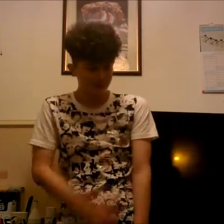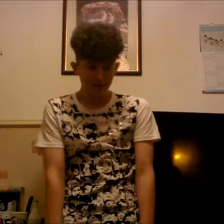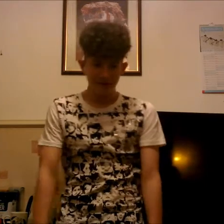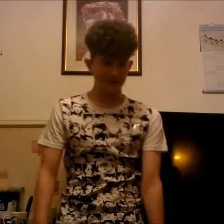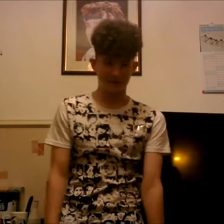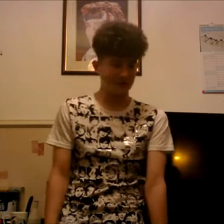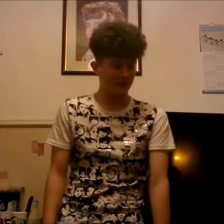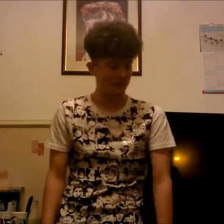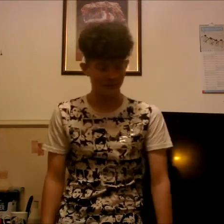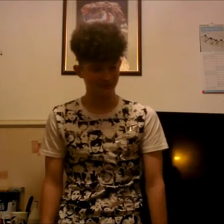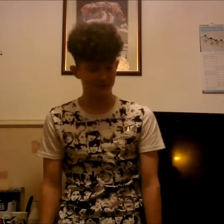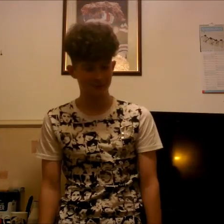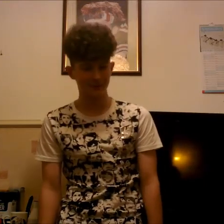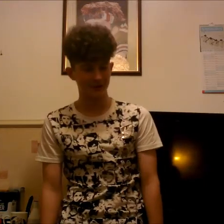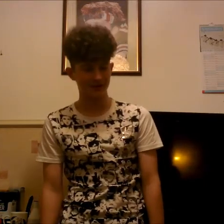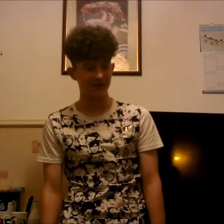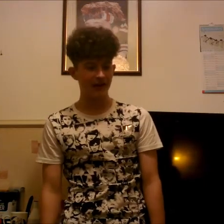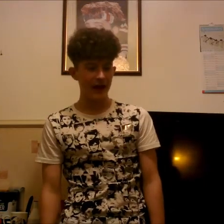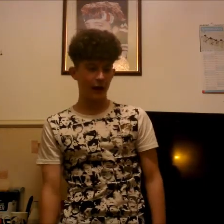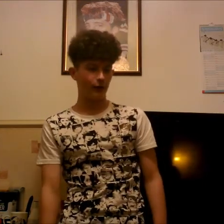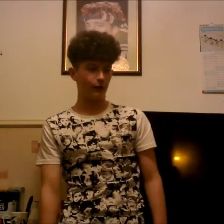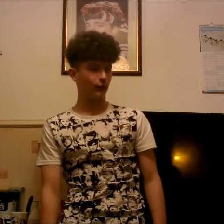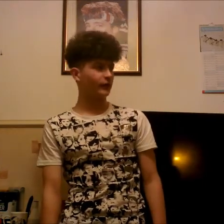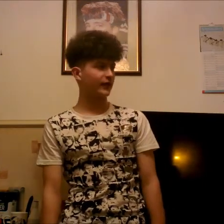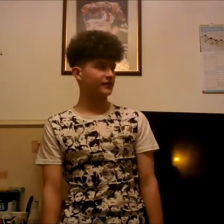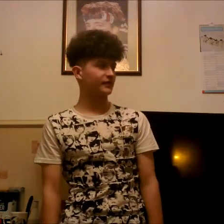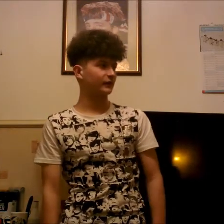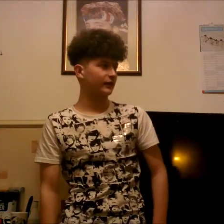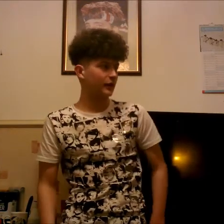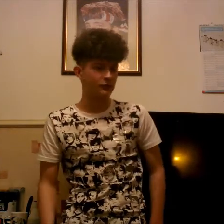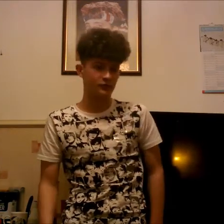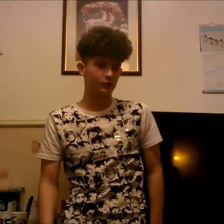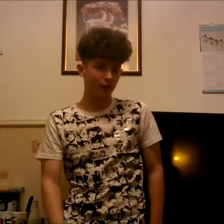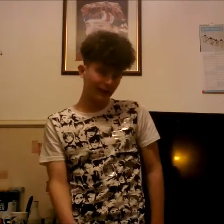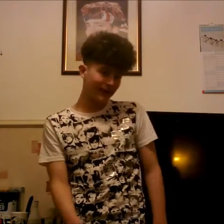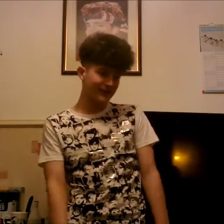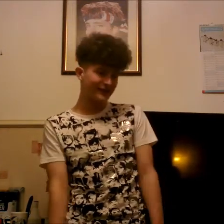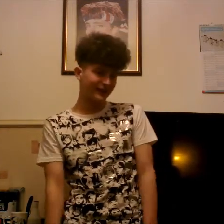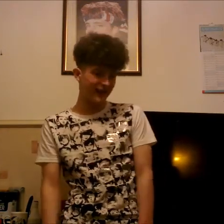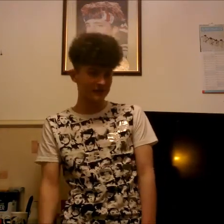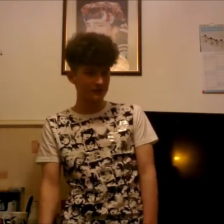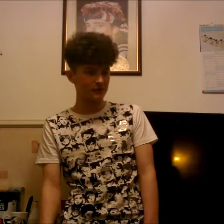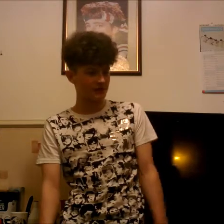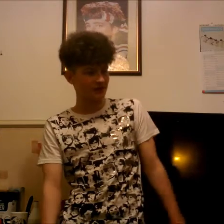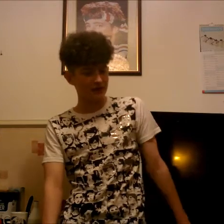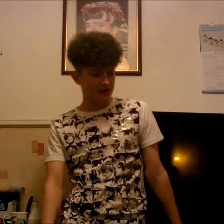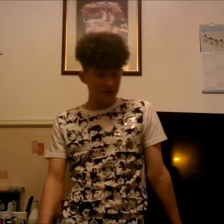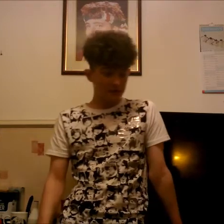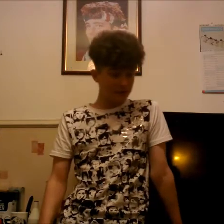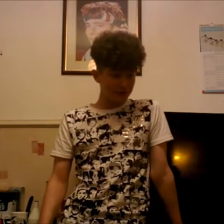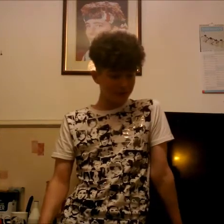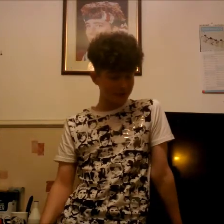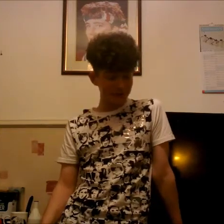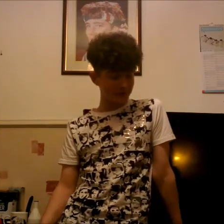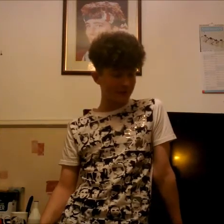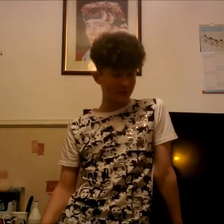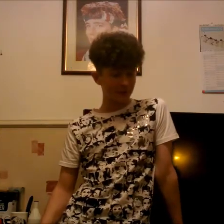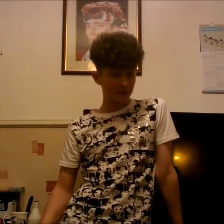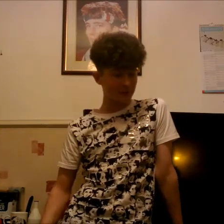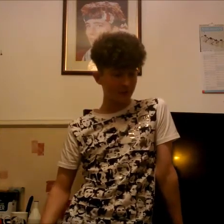it was so bad all the kids in like primary school like oh can i sign your cast for us i was like okay can i touch your